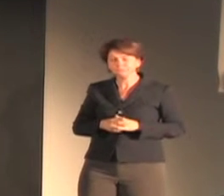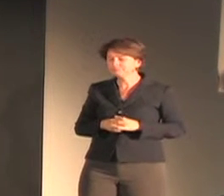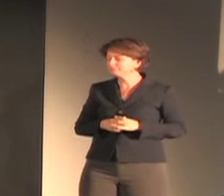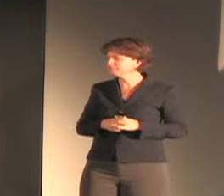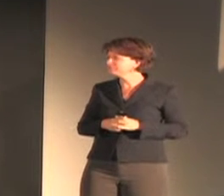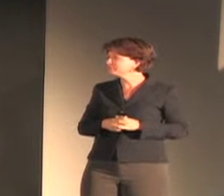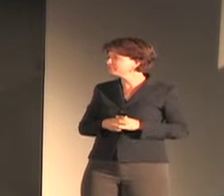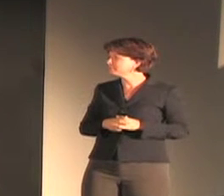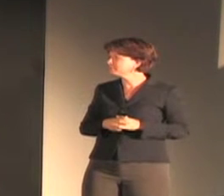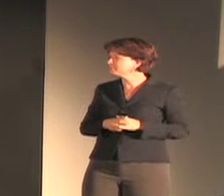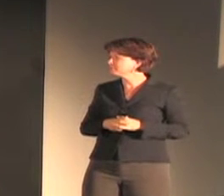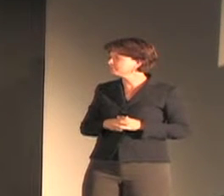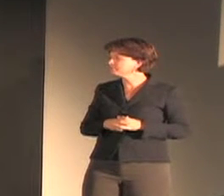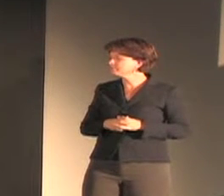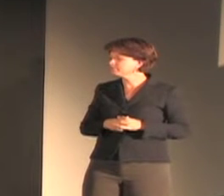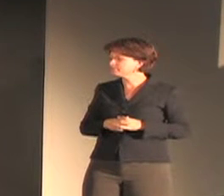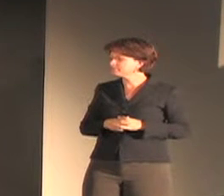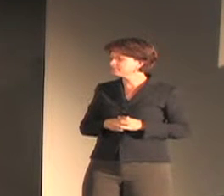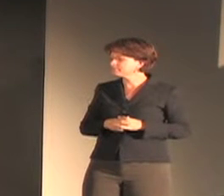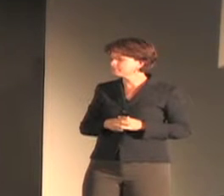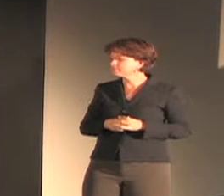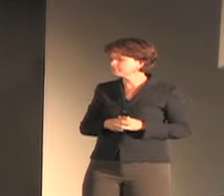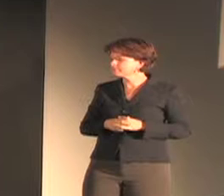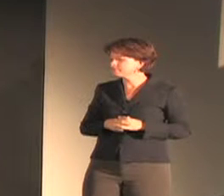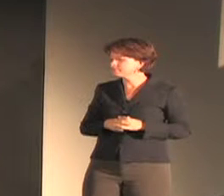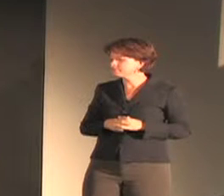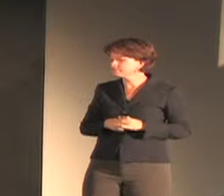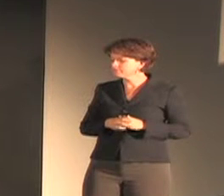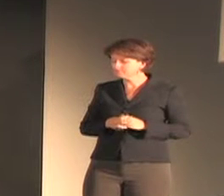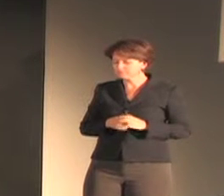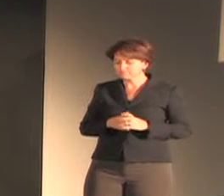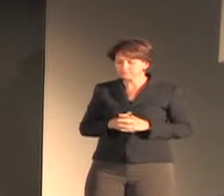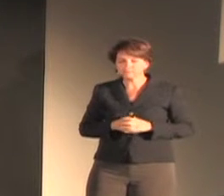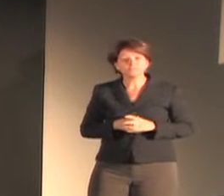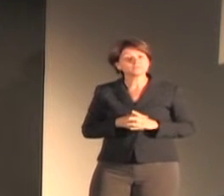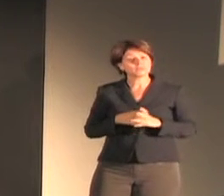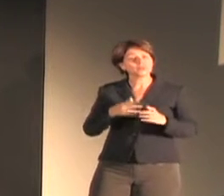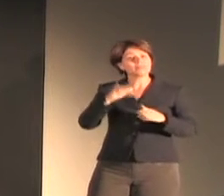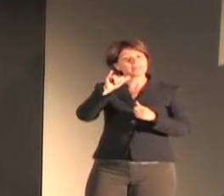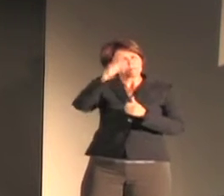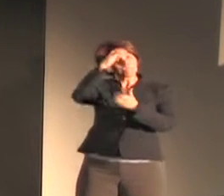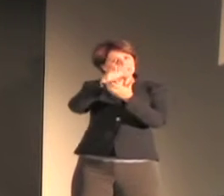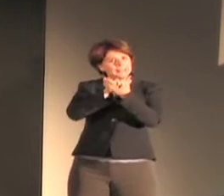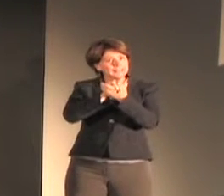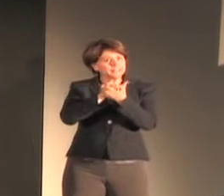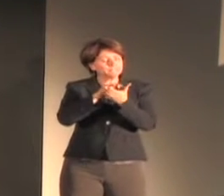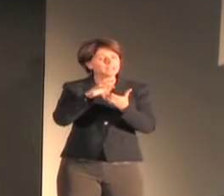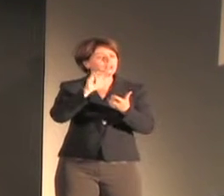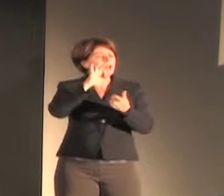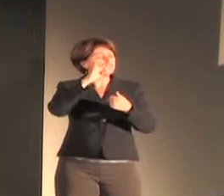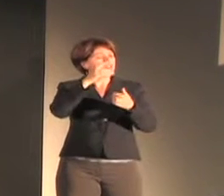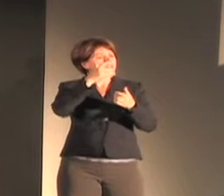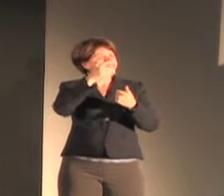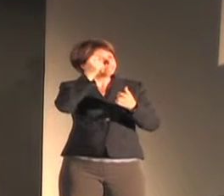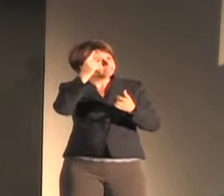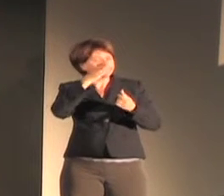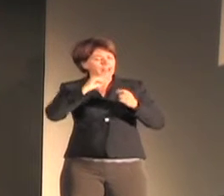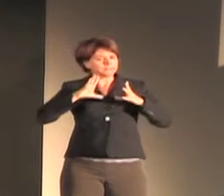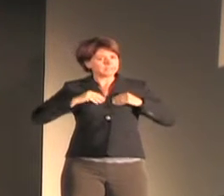This same challenge to rethink the cultural and linguistic relationships that arise across hearing and deaf communities is